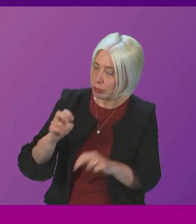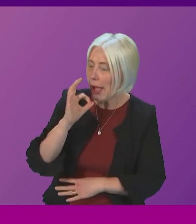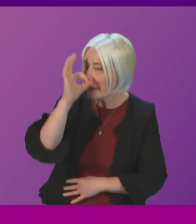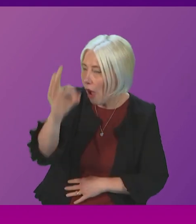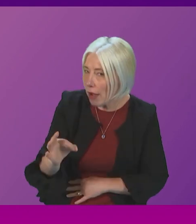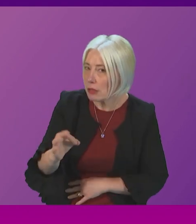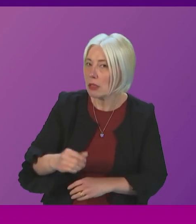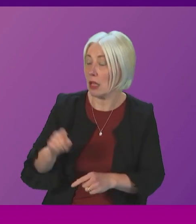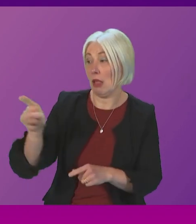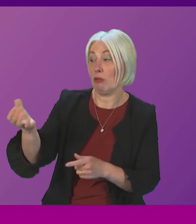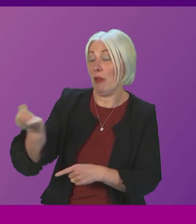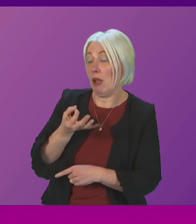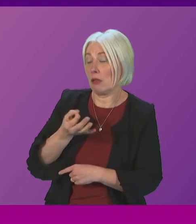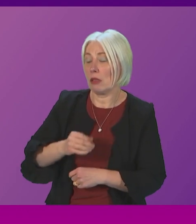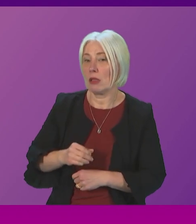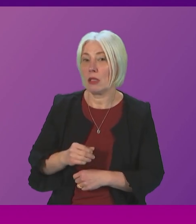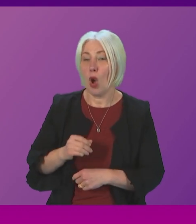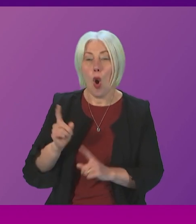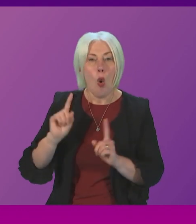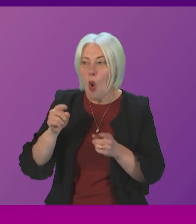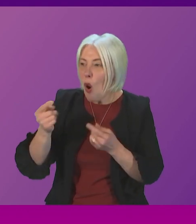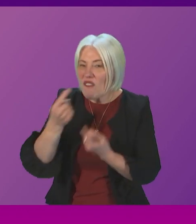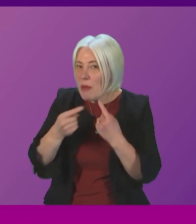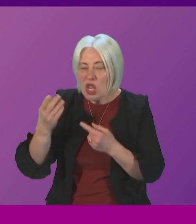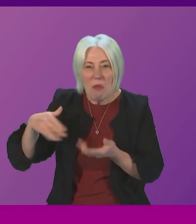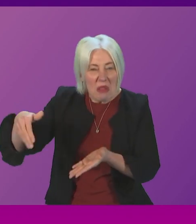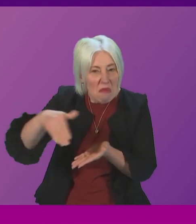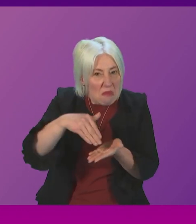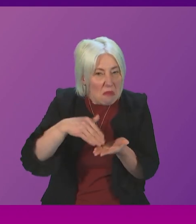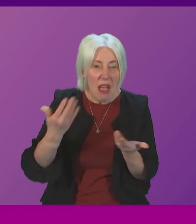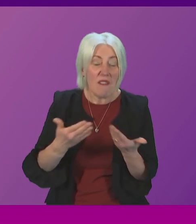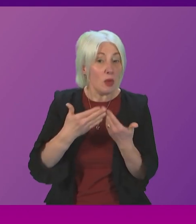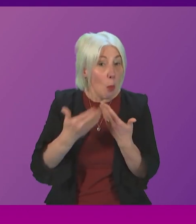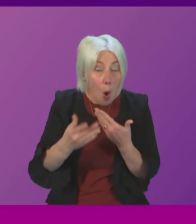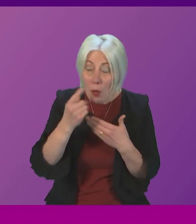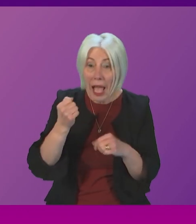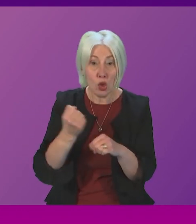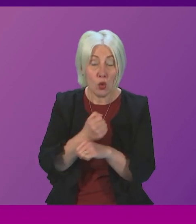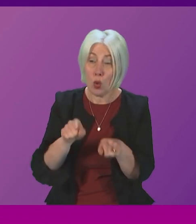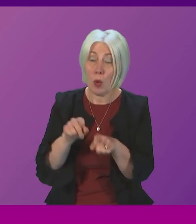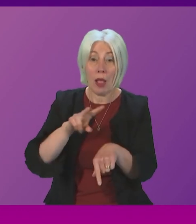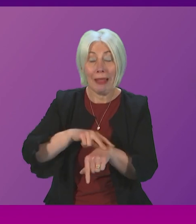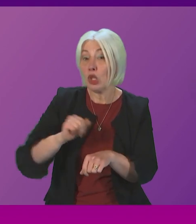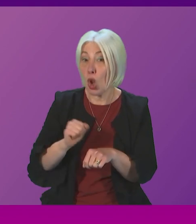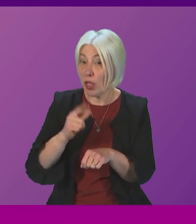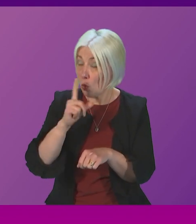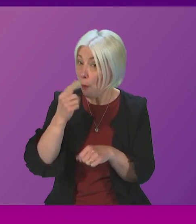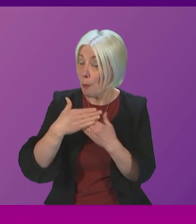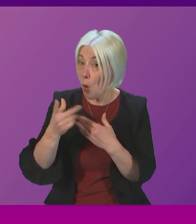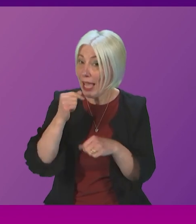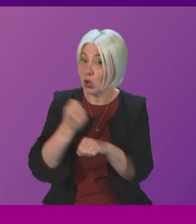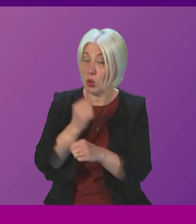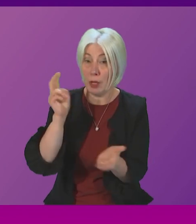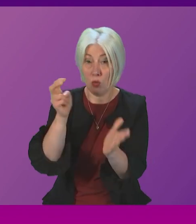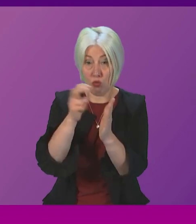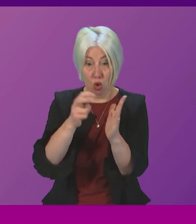as she has asked me to do what data is collected in this regard if there more that we can do and Police Scotland can do in relation to recording